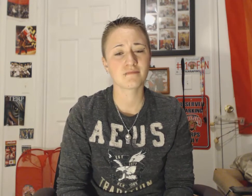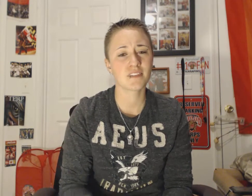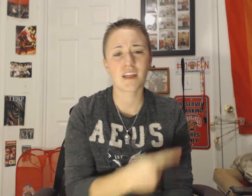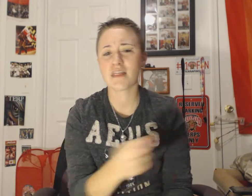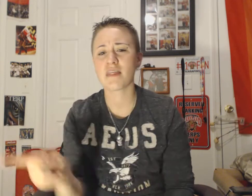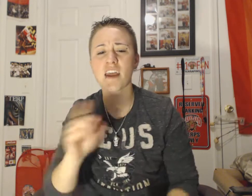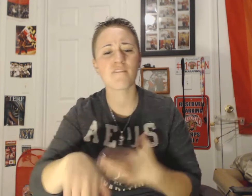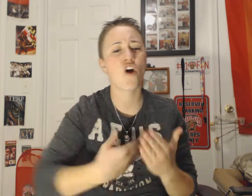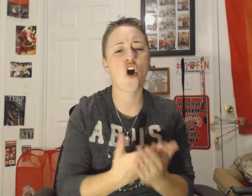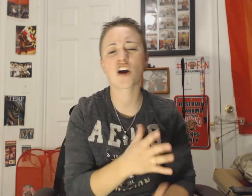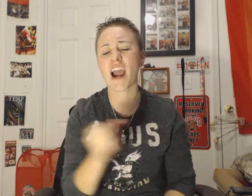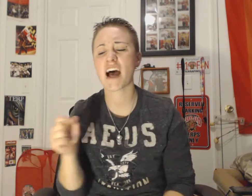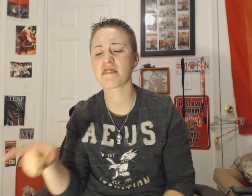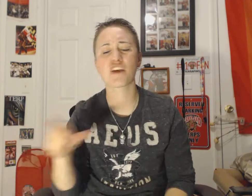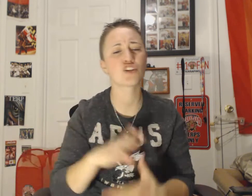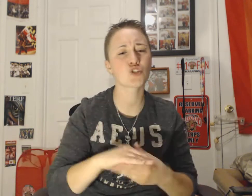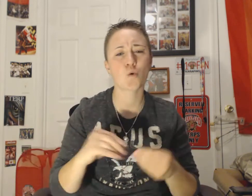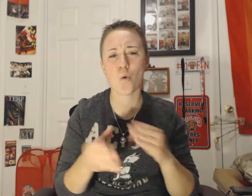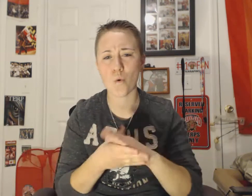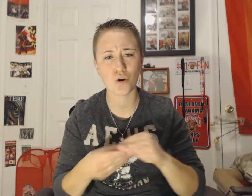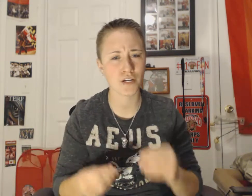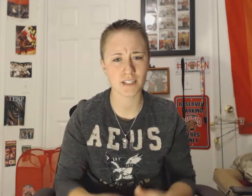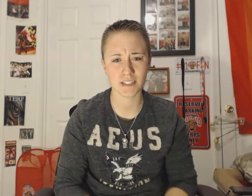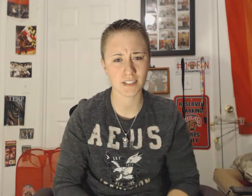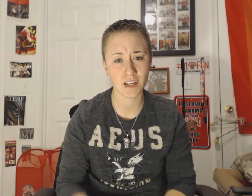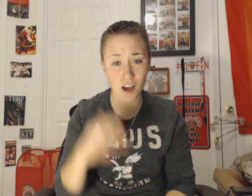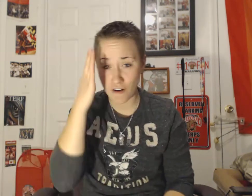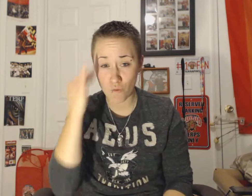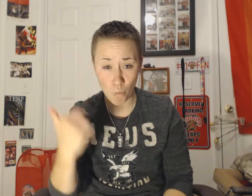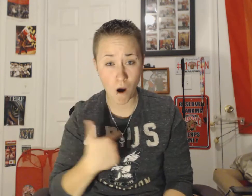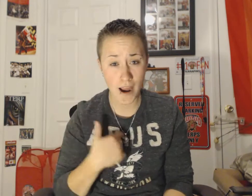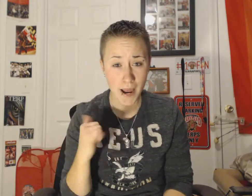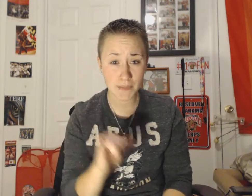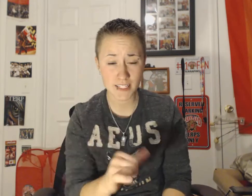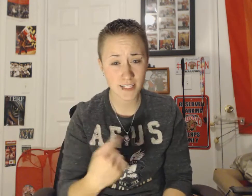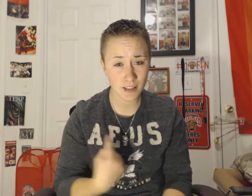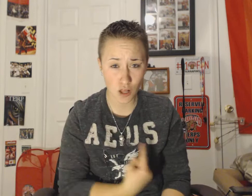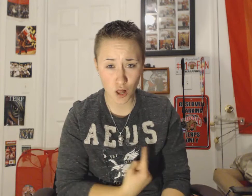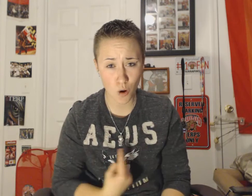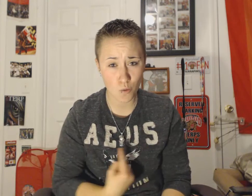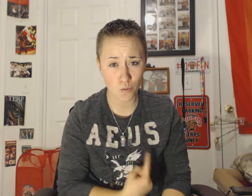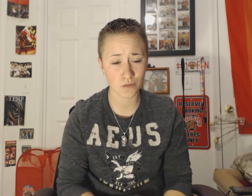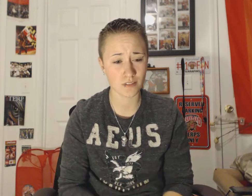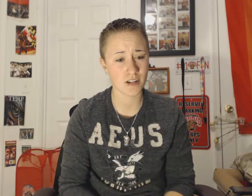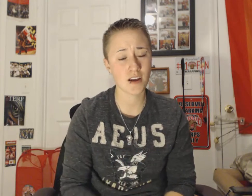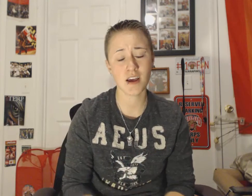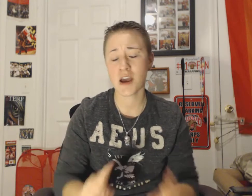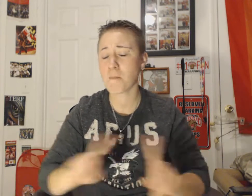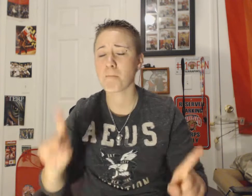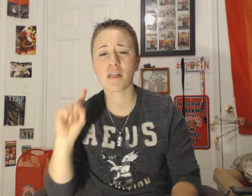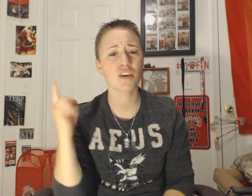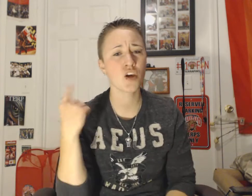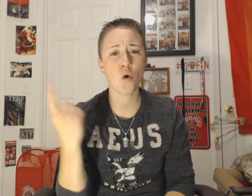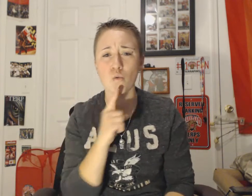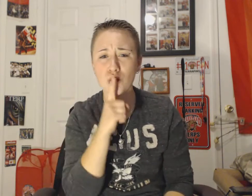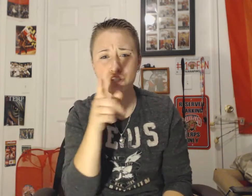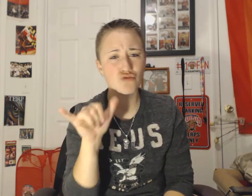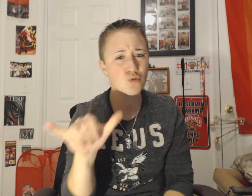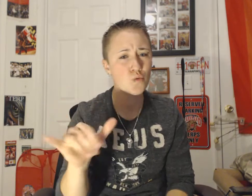They've all got their stories Why I'm still alone But the only truth